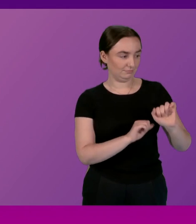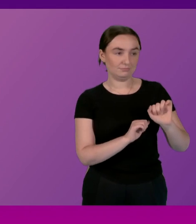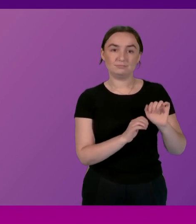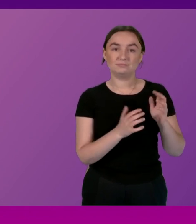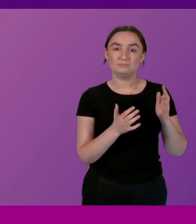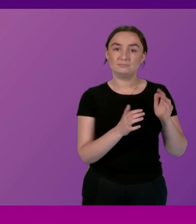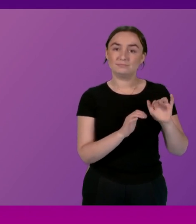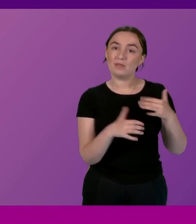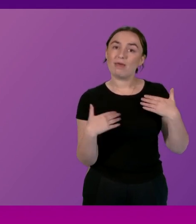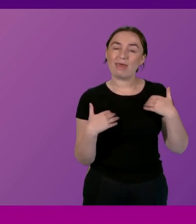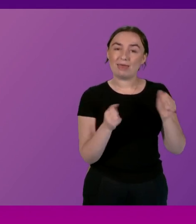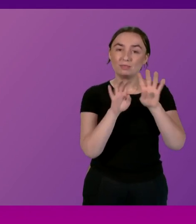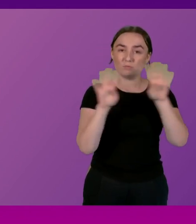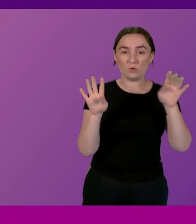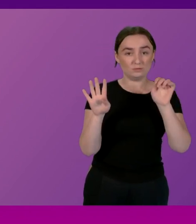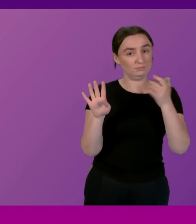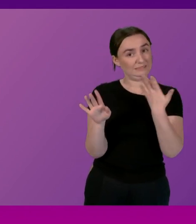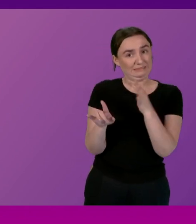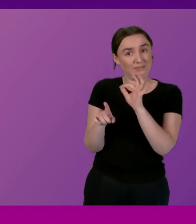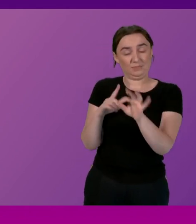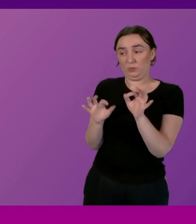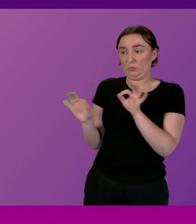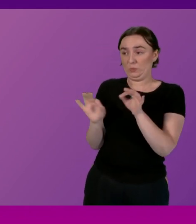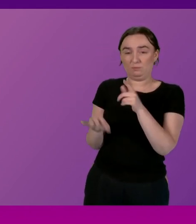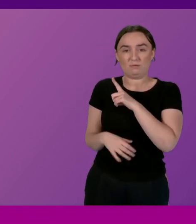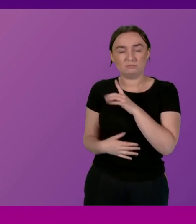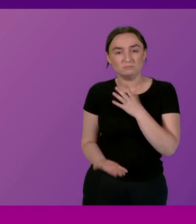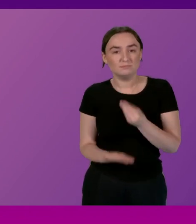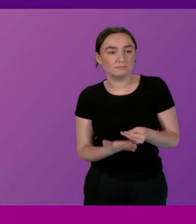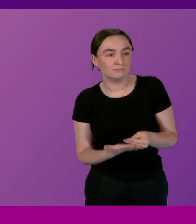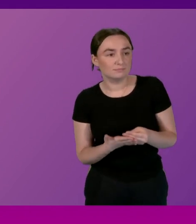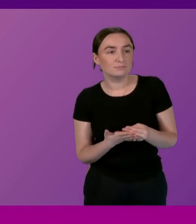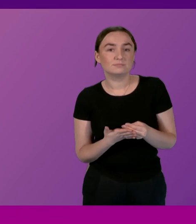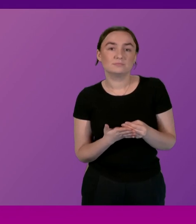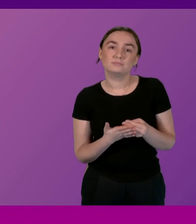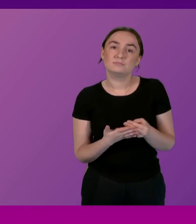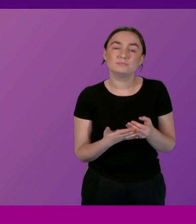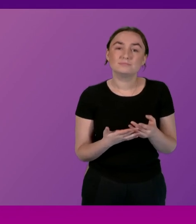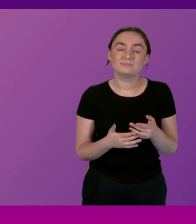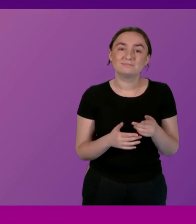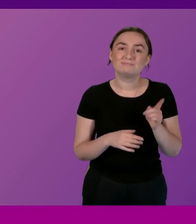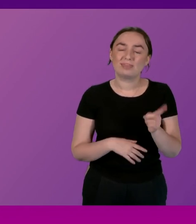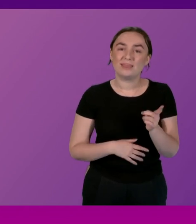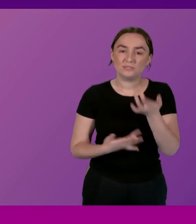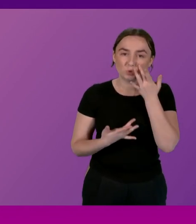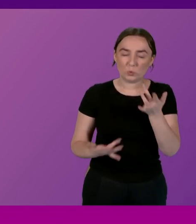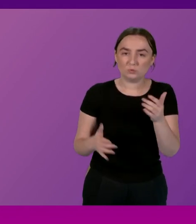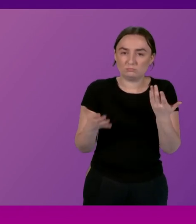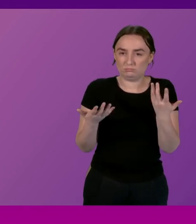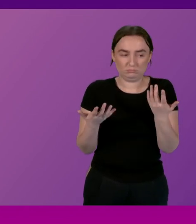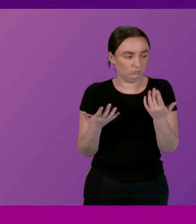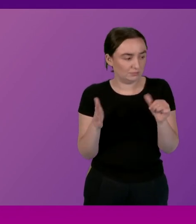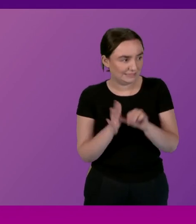into special measures around governance and finance just as a demonstration of how difficult financial